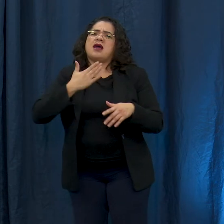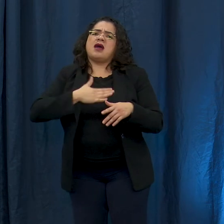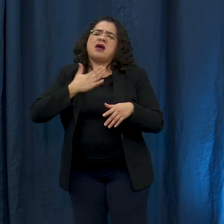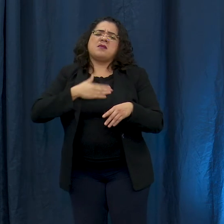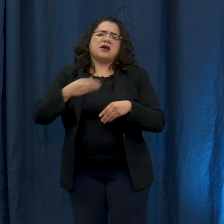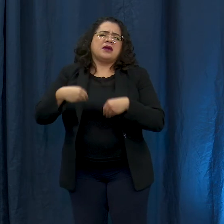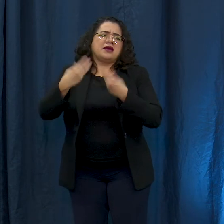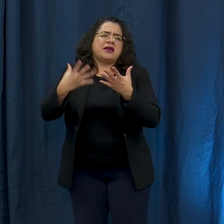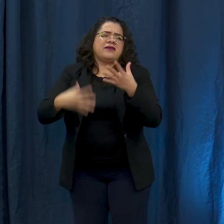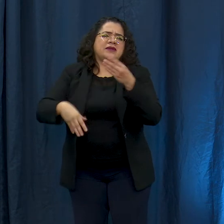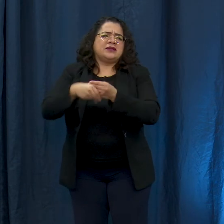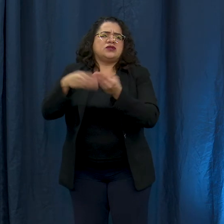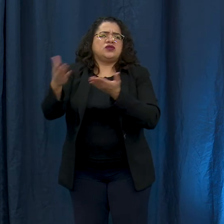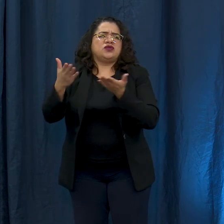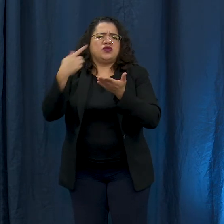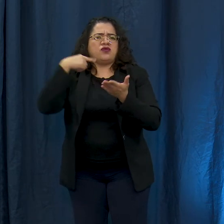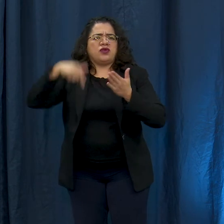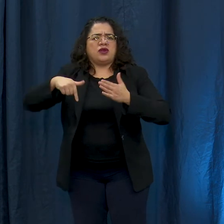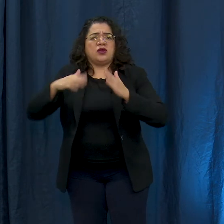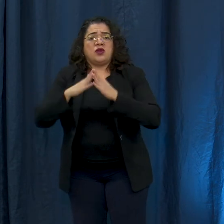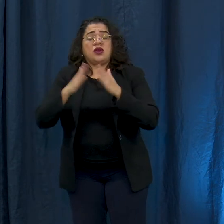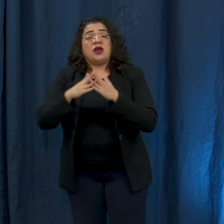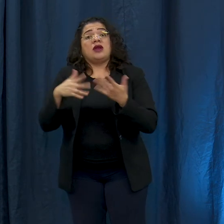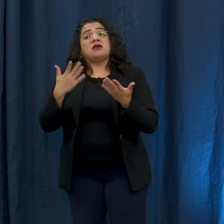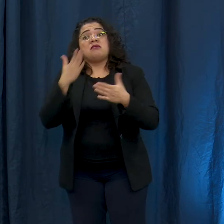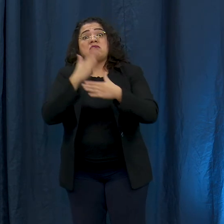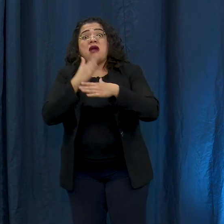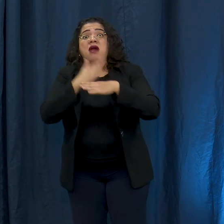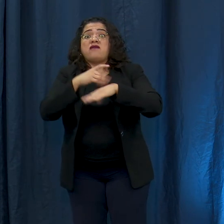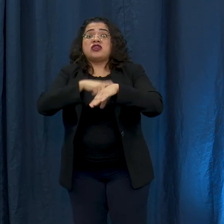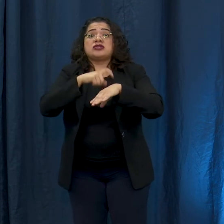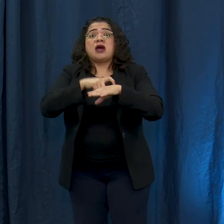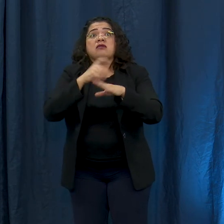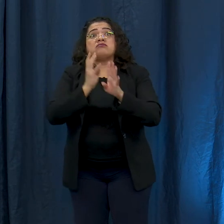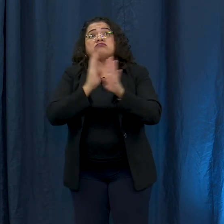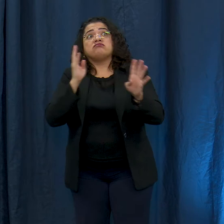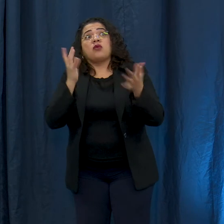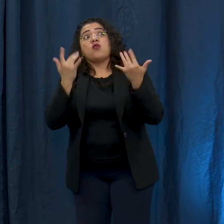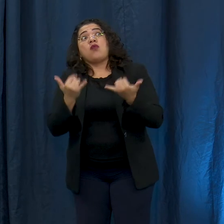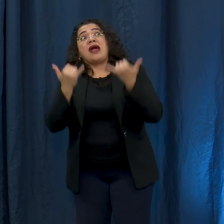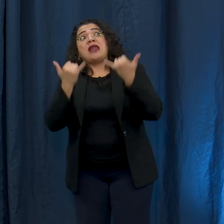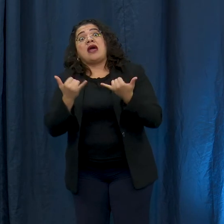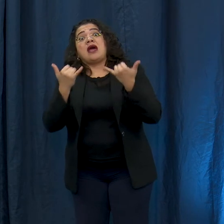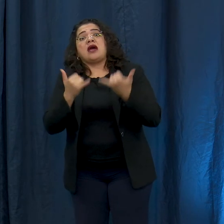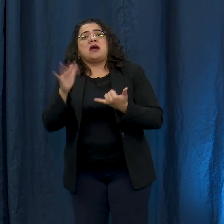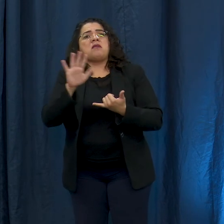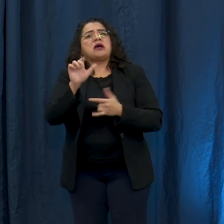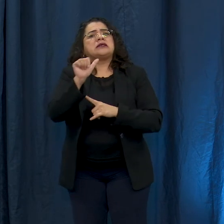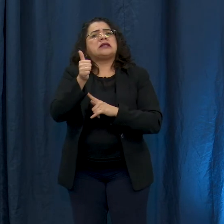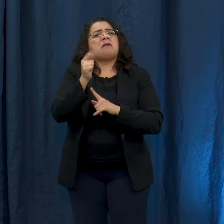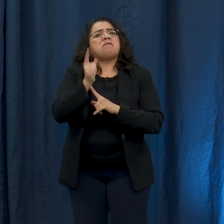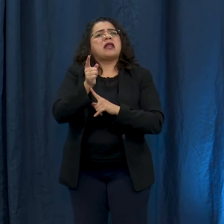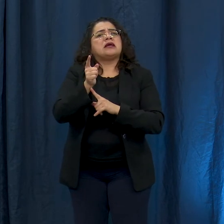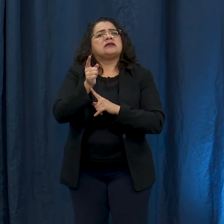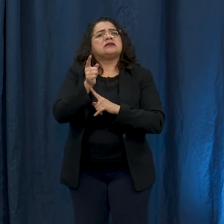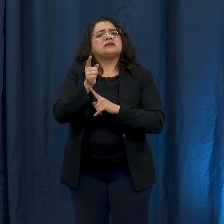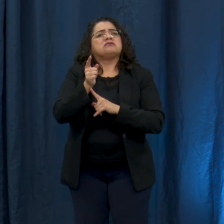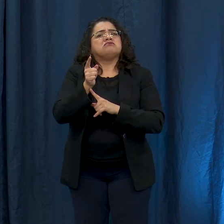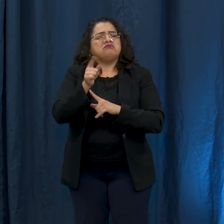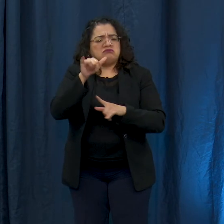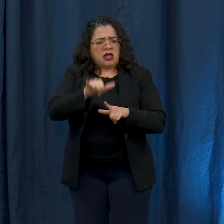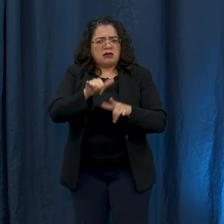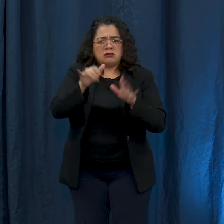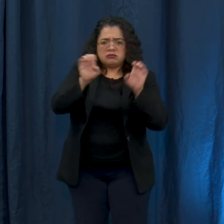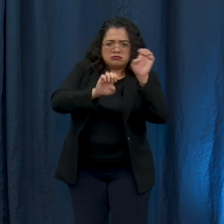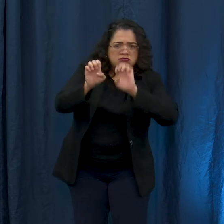and the average time that folks are spending in the the tents is about 10 minutes so we we really are